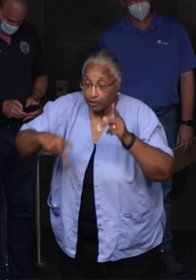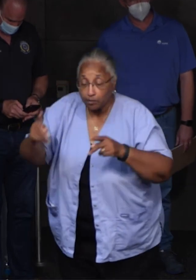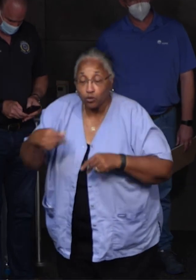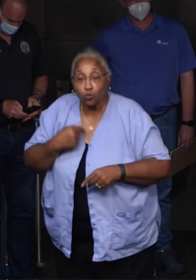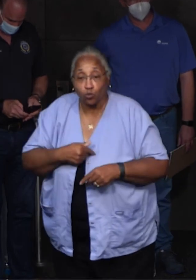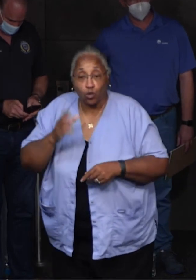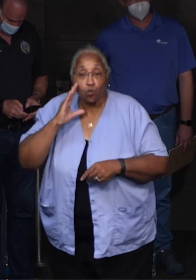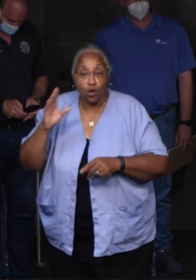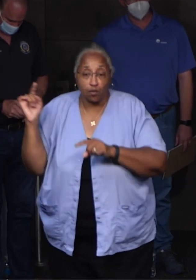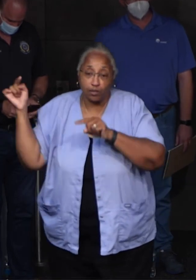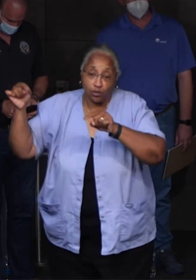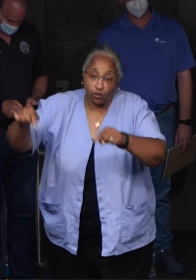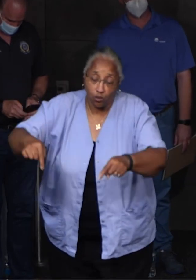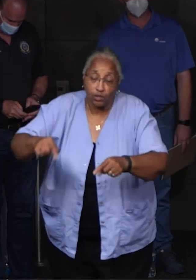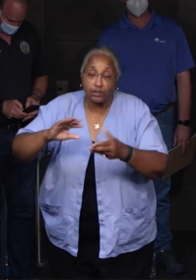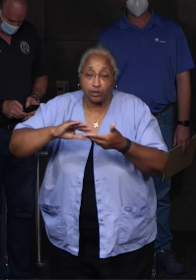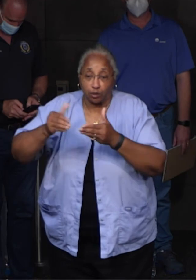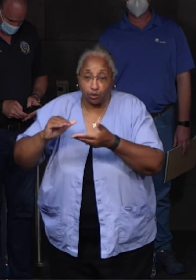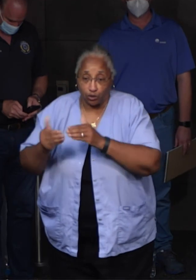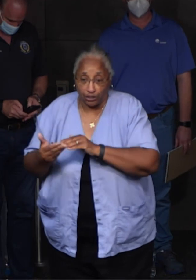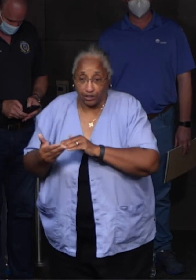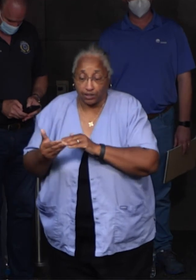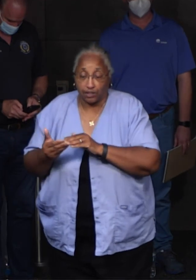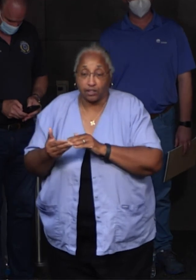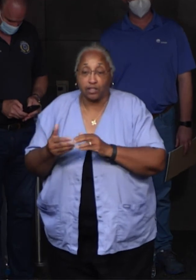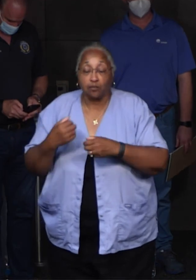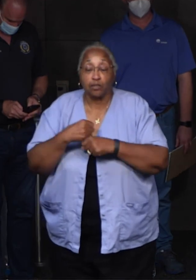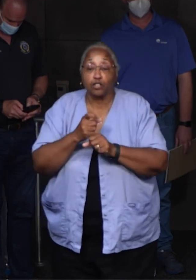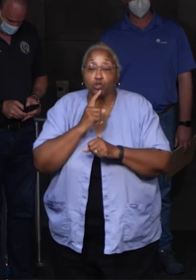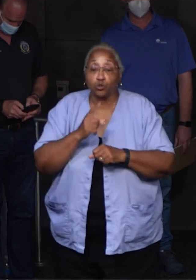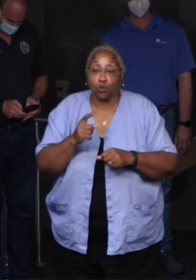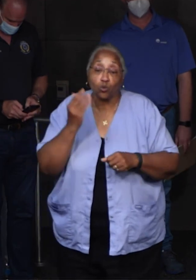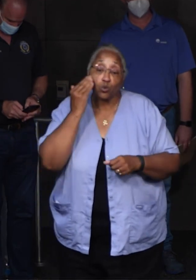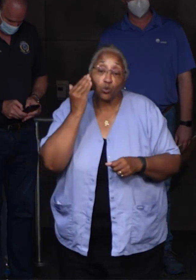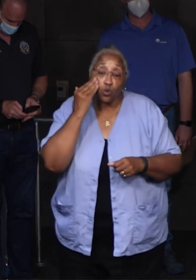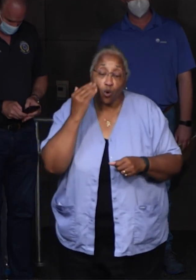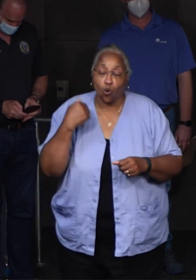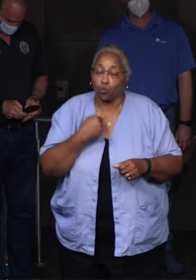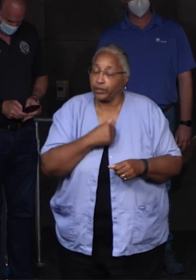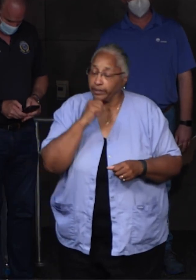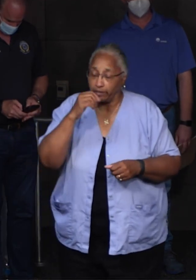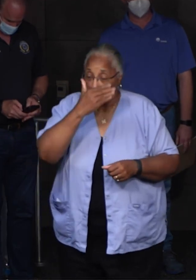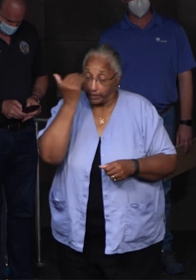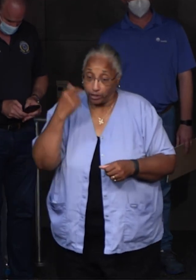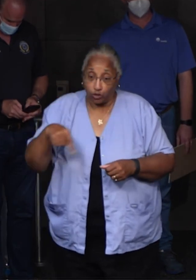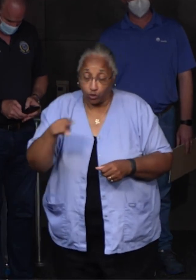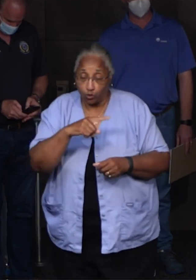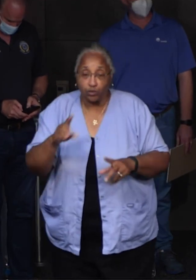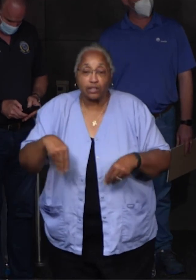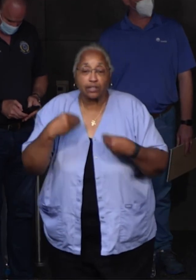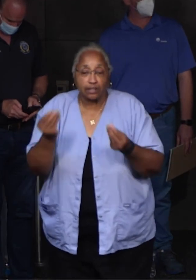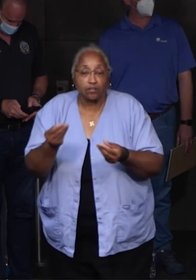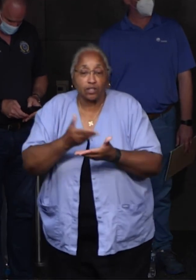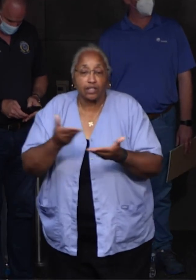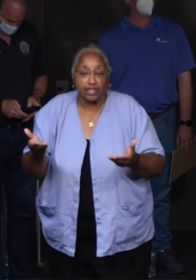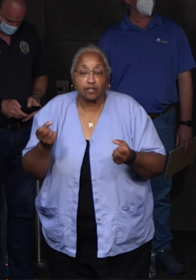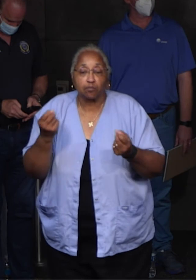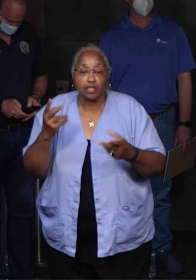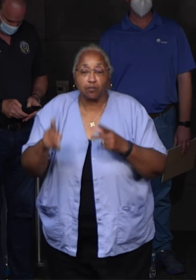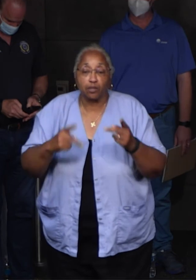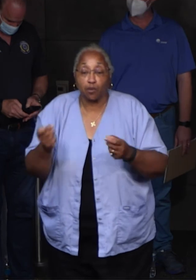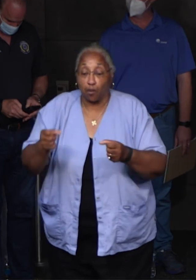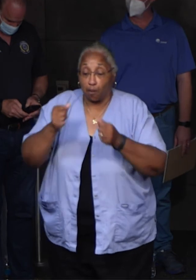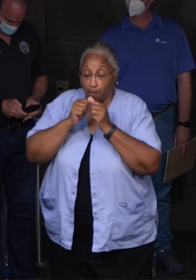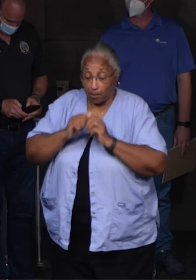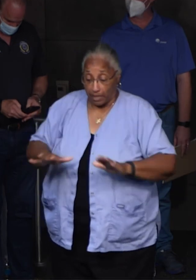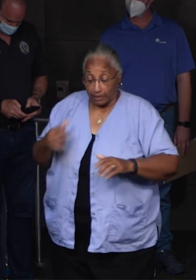be coming to the community to ensure that you've not been forgotten and we will give you the things that many people are blessing us with